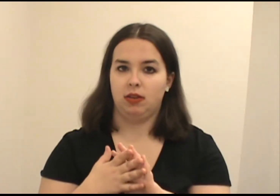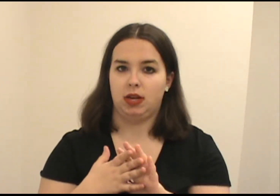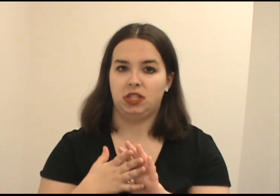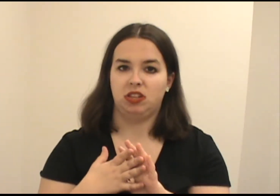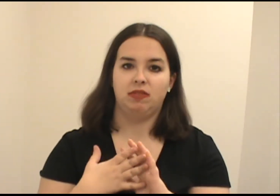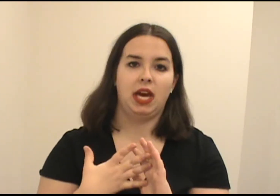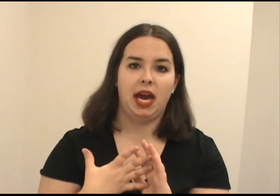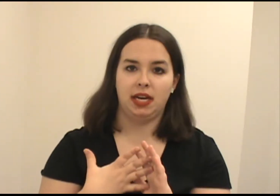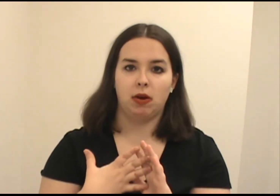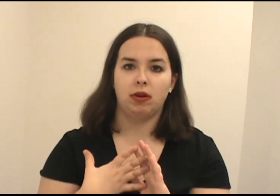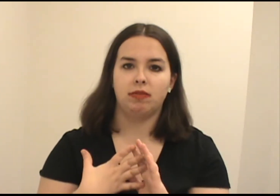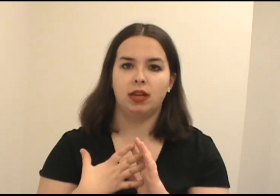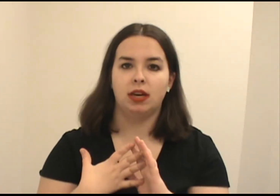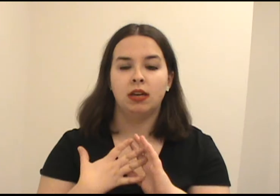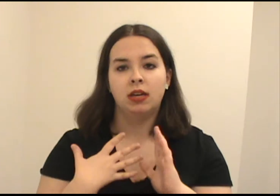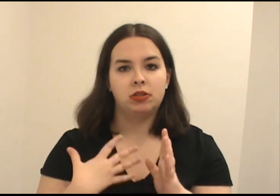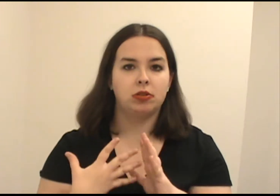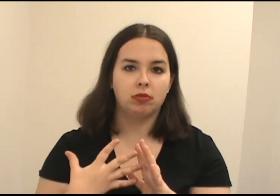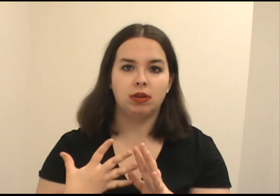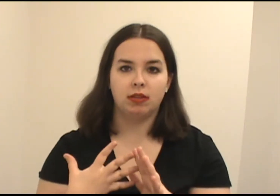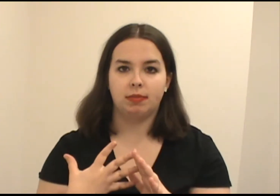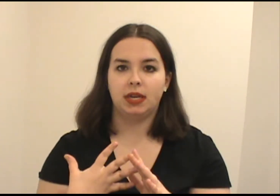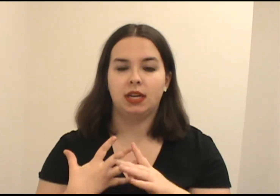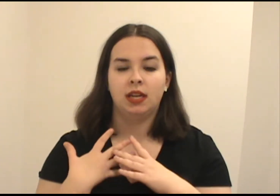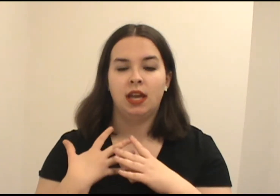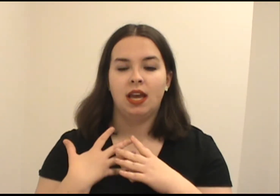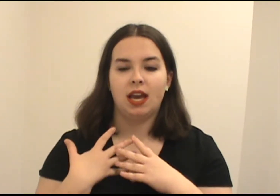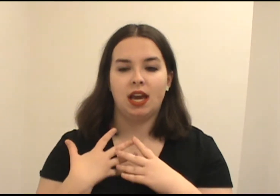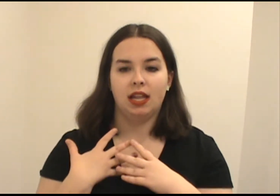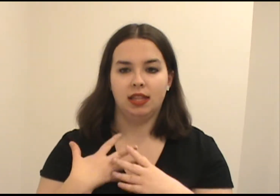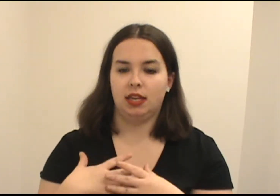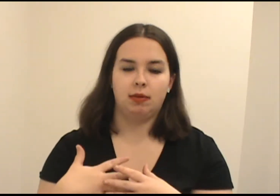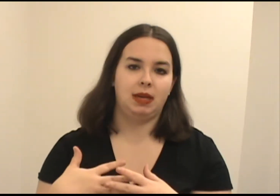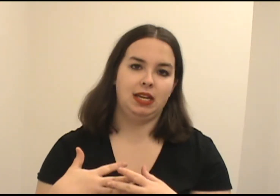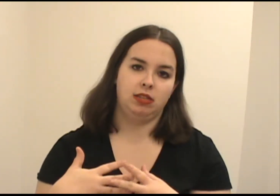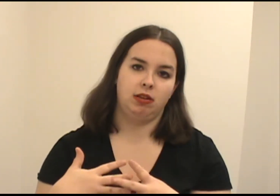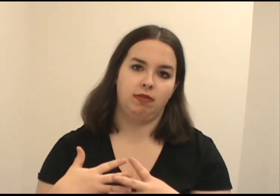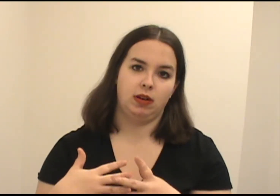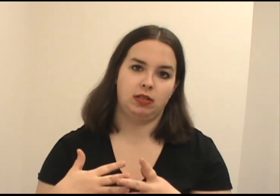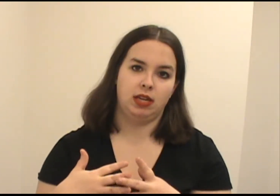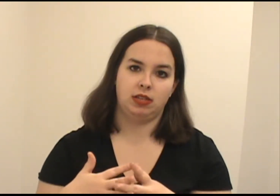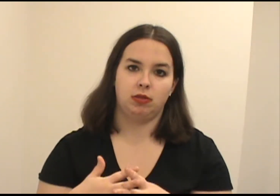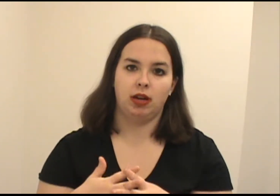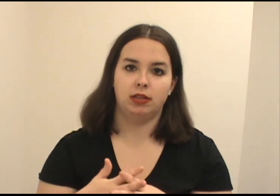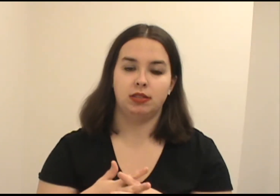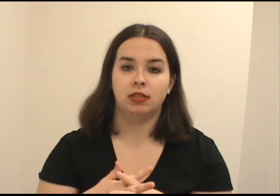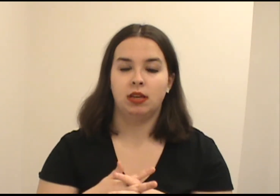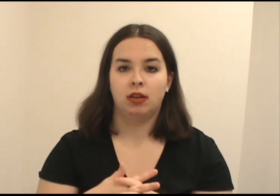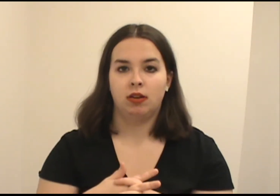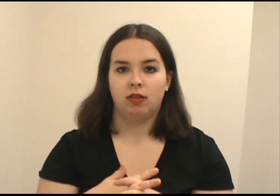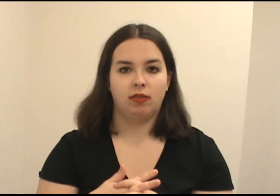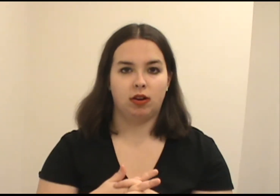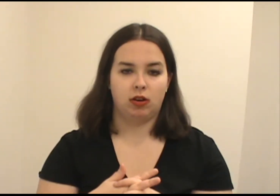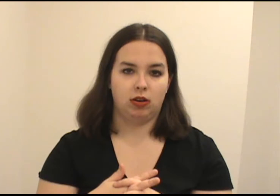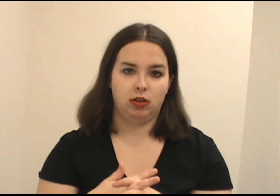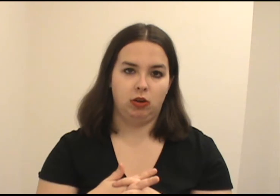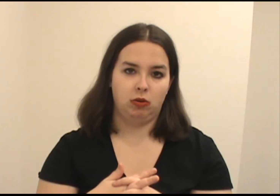location of the hideout of the Children of Liberty and Lena begins her first test trials for her new